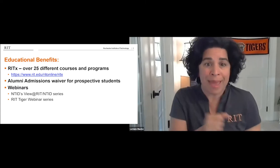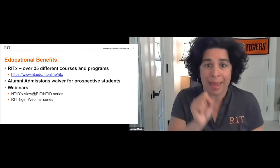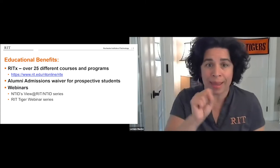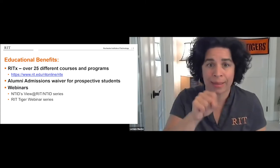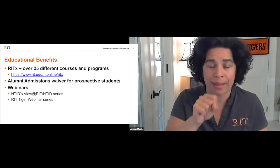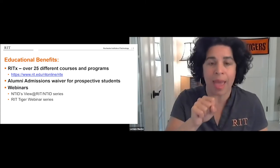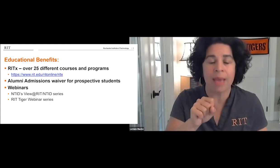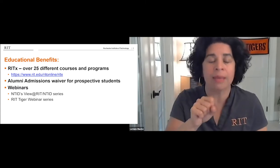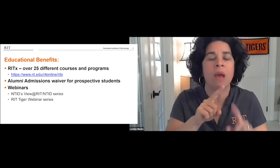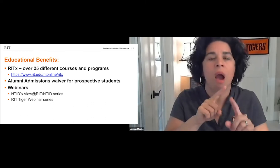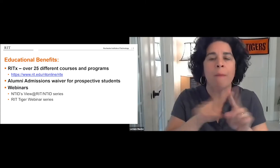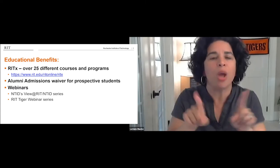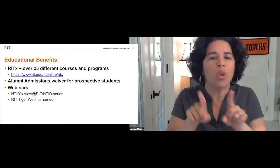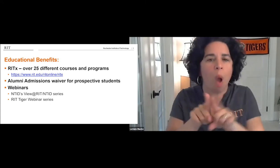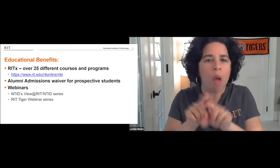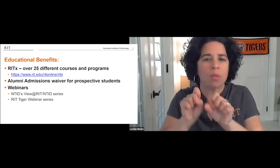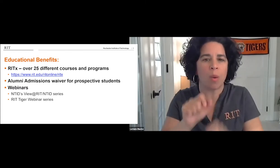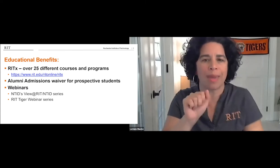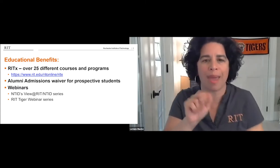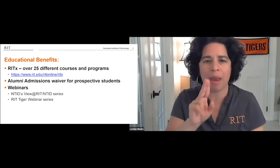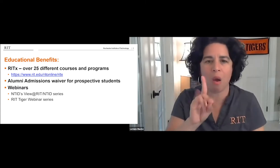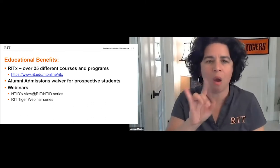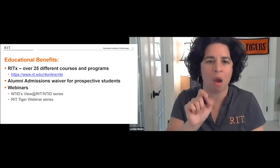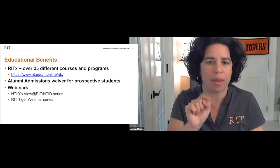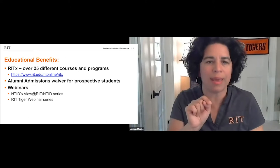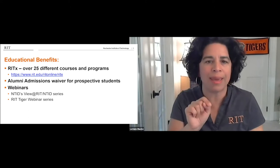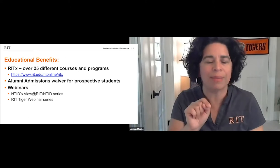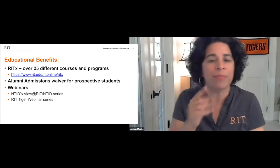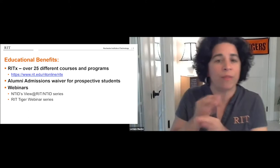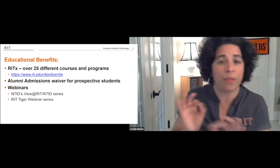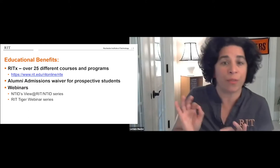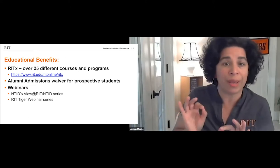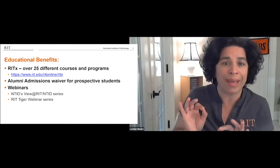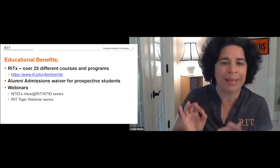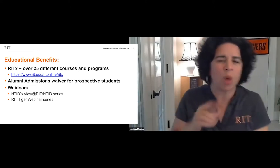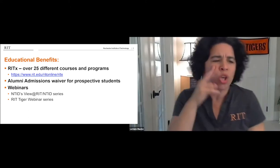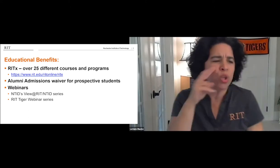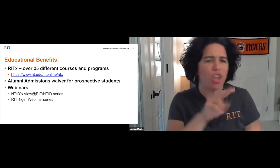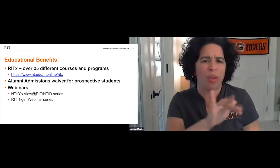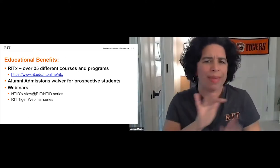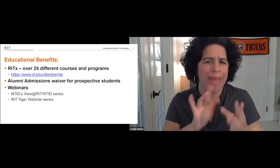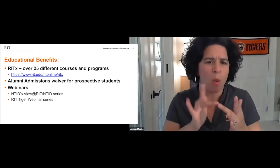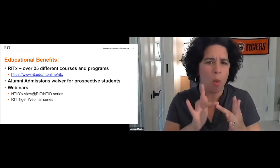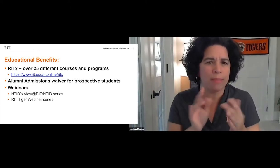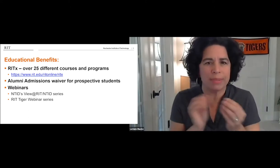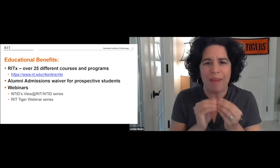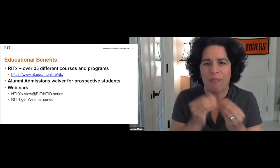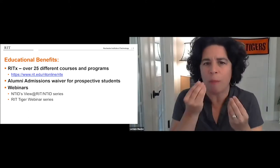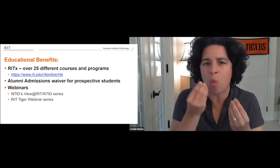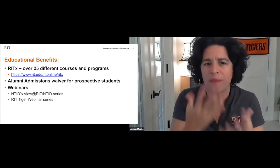They are for pay, but you can also audit those classes for free. And